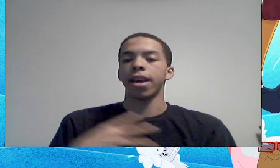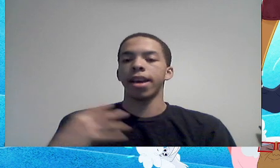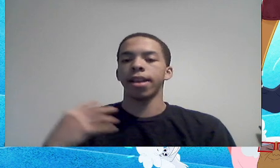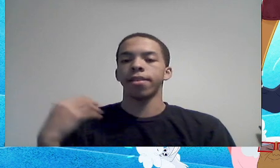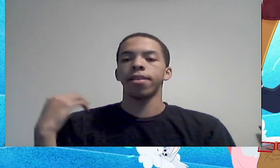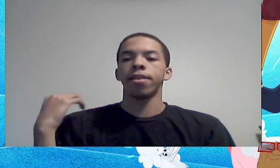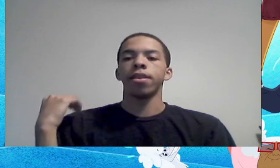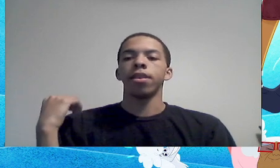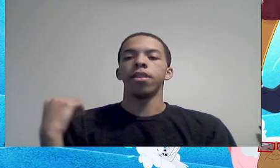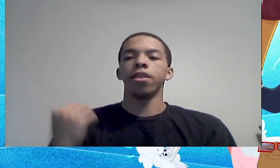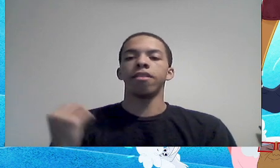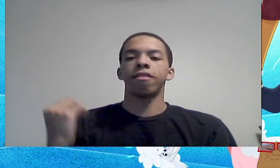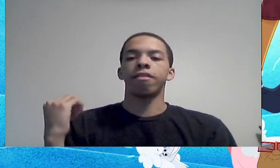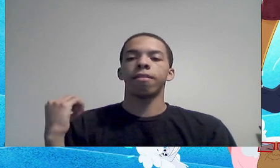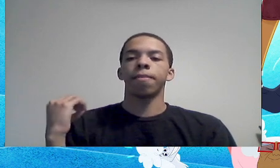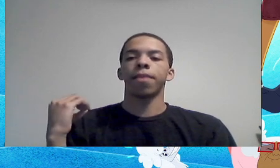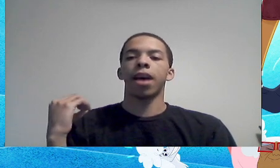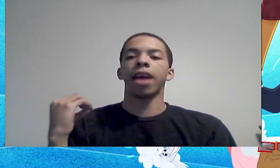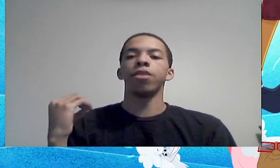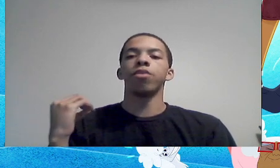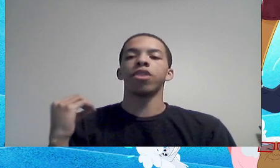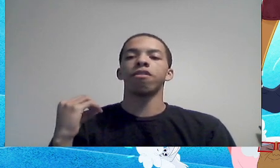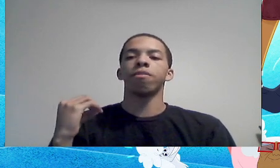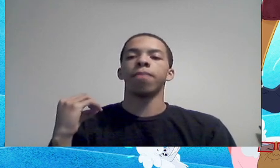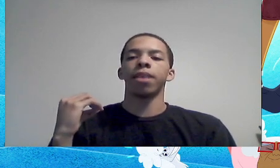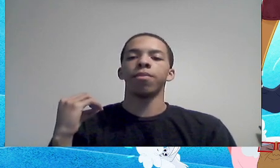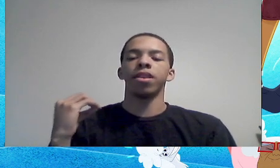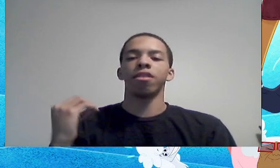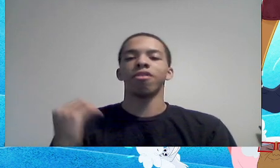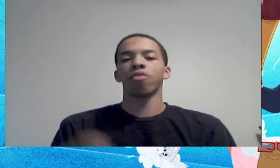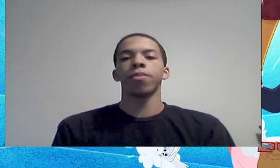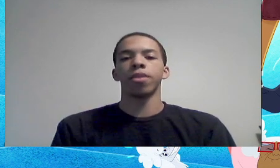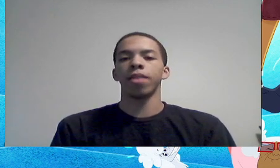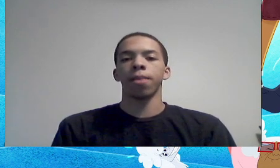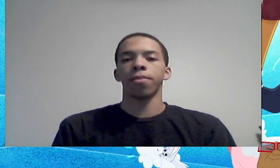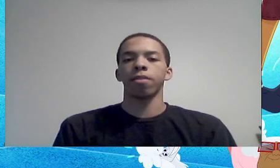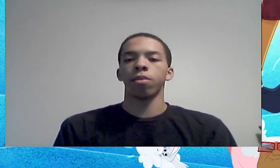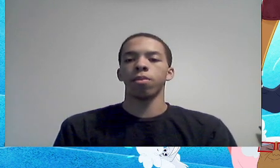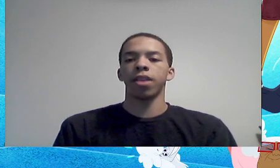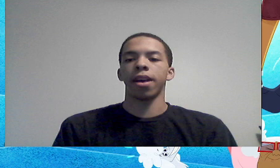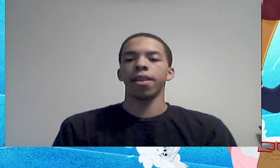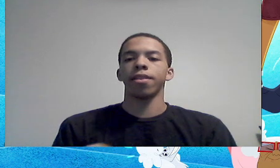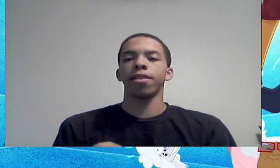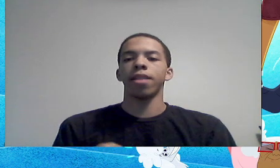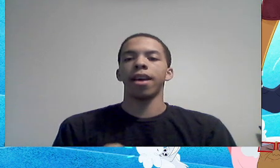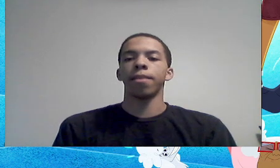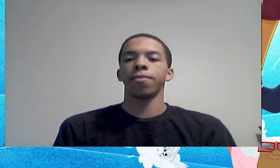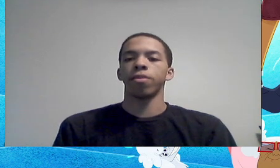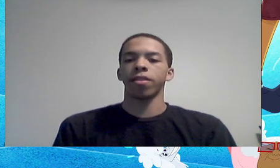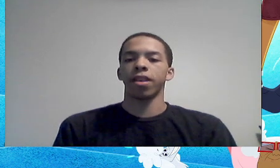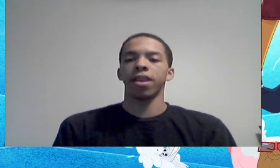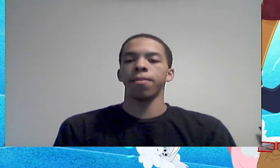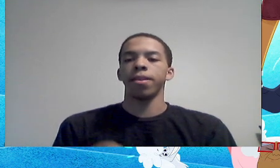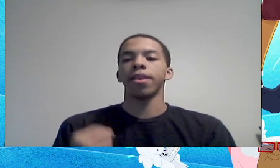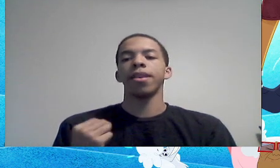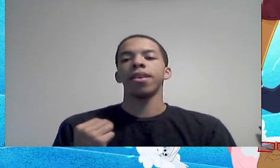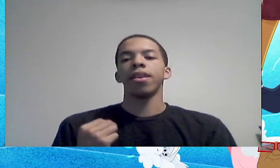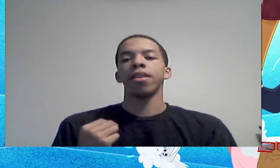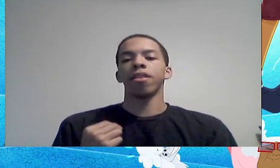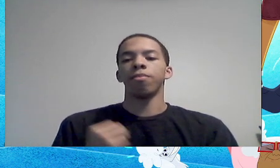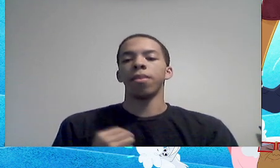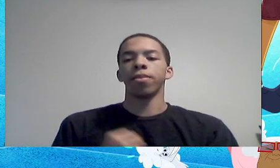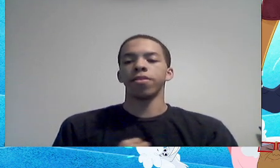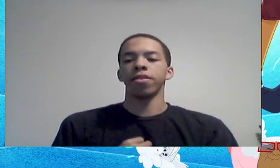autistic, and this, I knew just by reading the description of the episode that, that episode was gonna hit me,